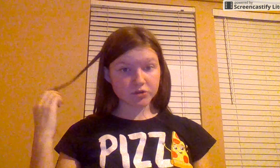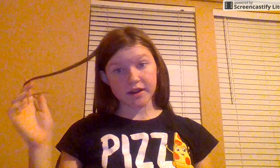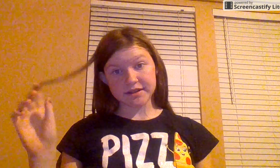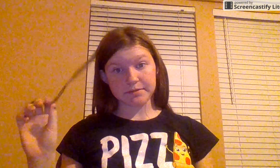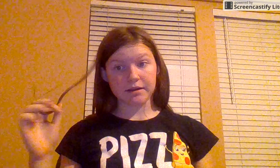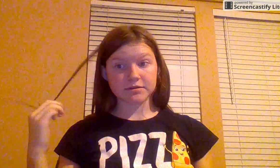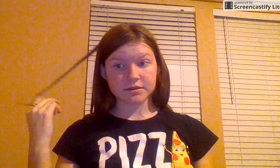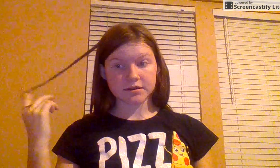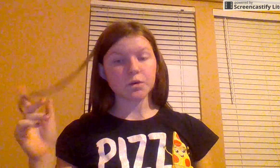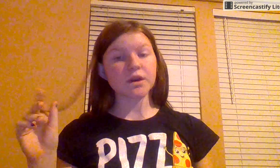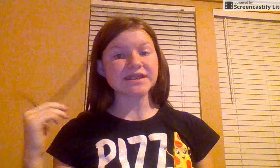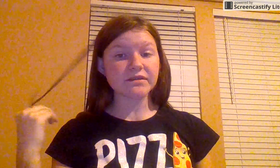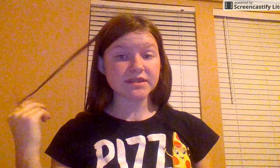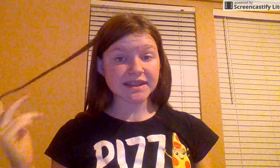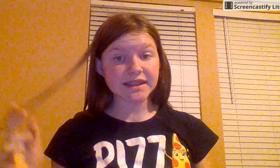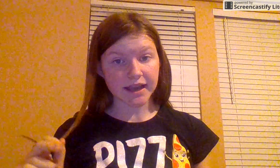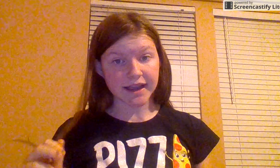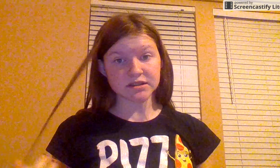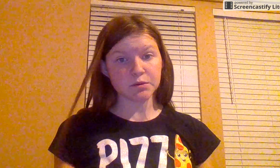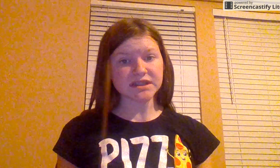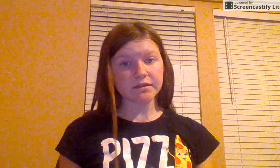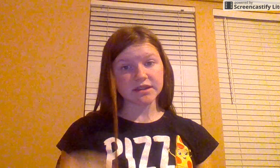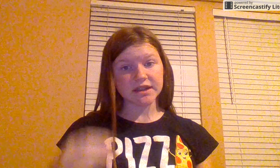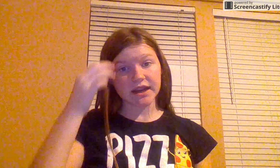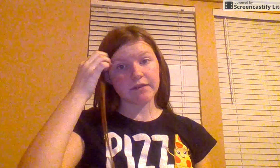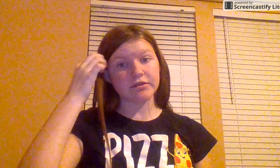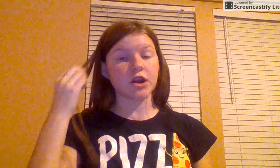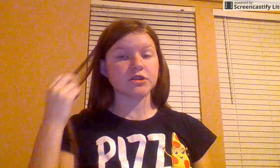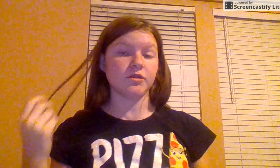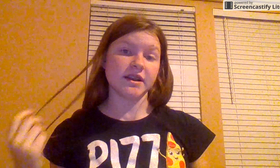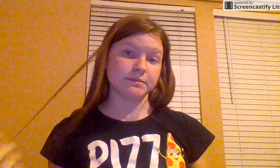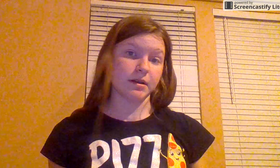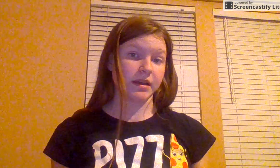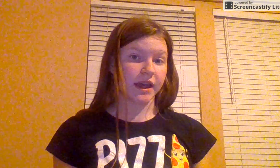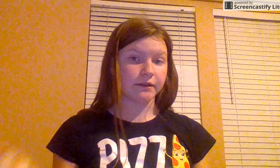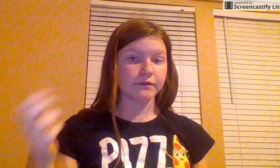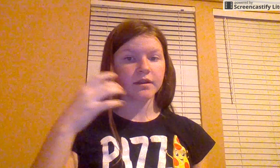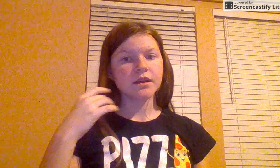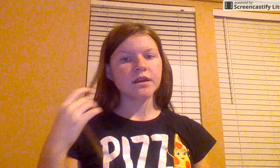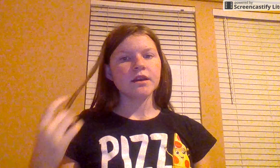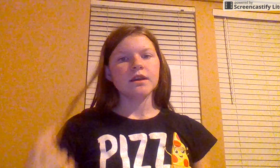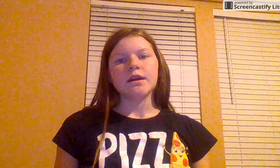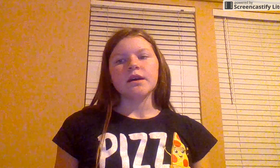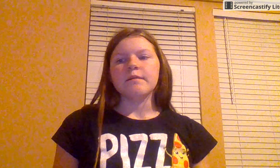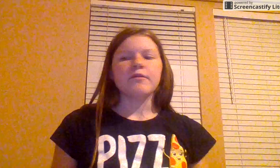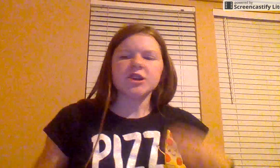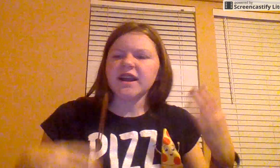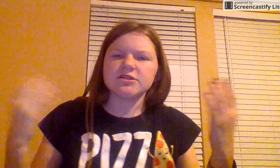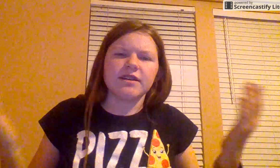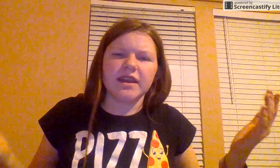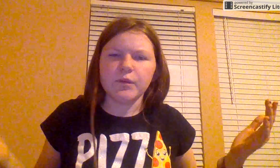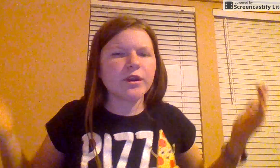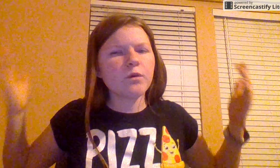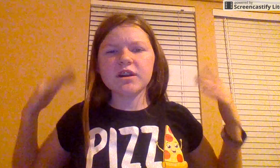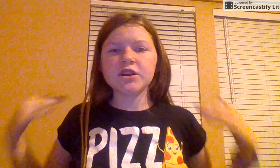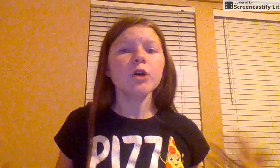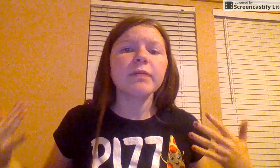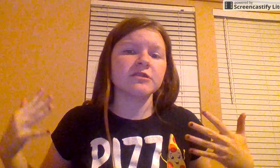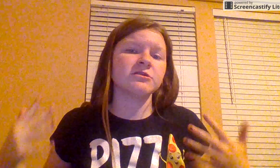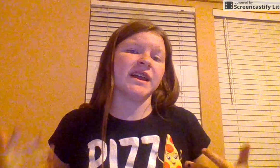you guys about. 2017, guys, 2017, and I haven't talked to you guys about my life. Most of you guys are like, we don't want to know about your life.